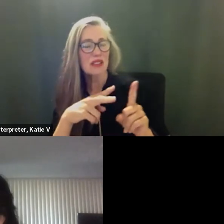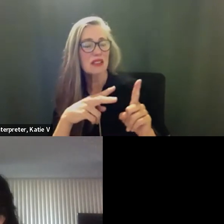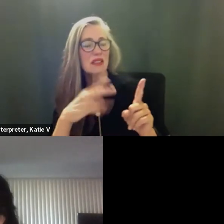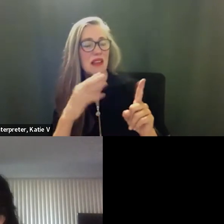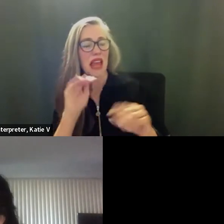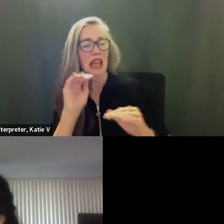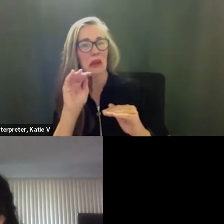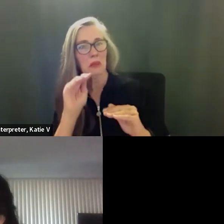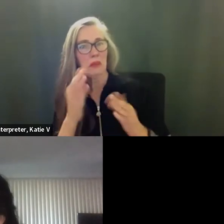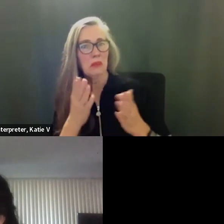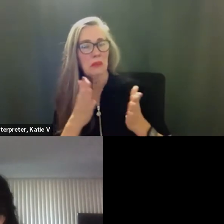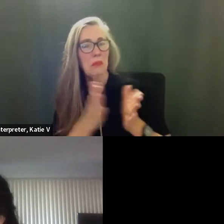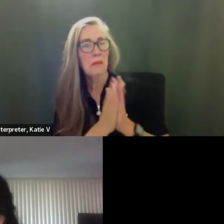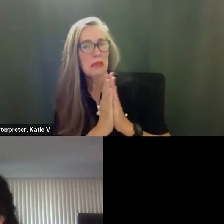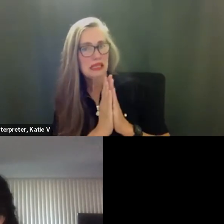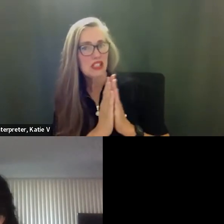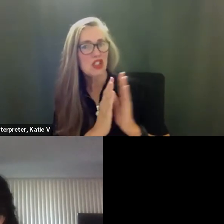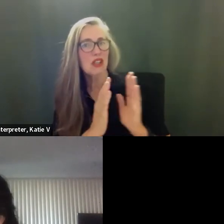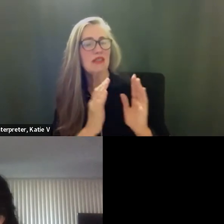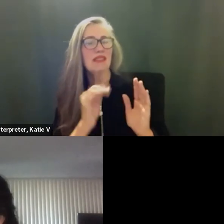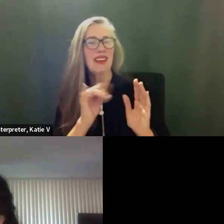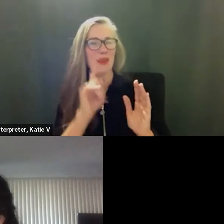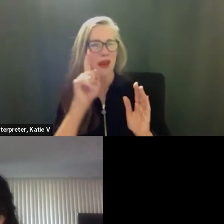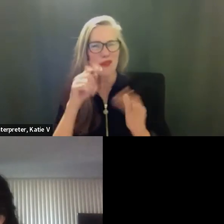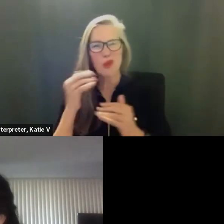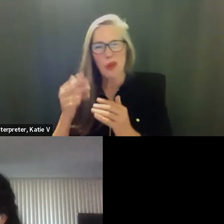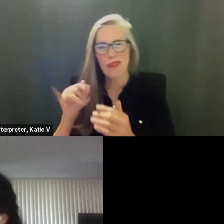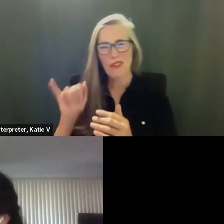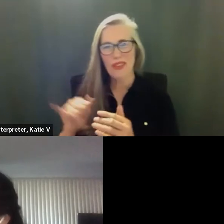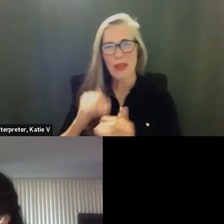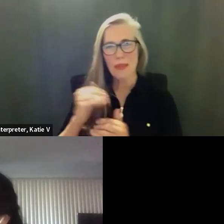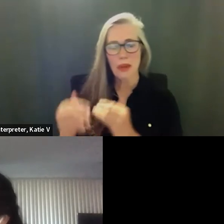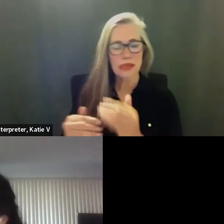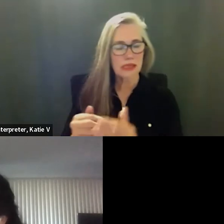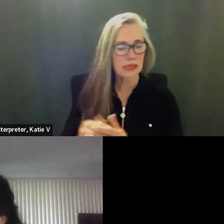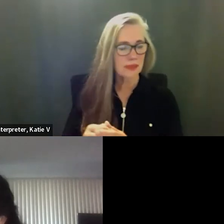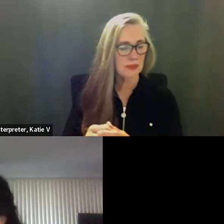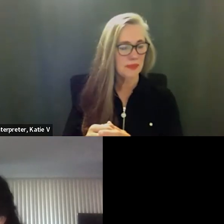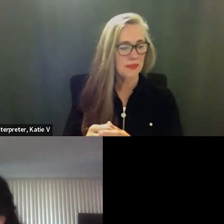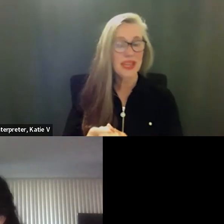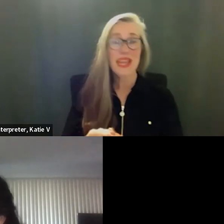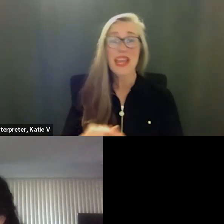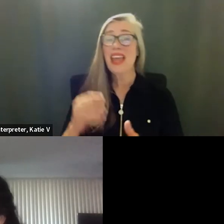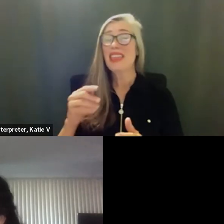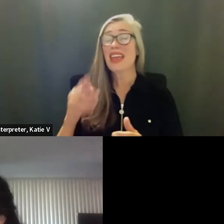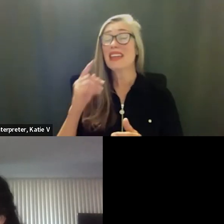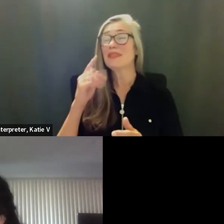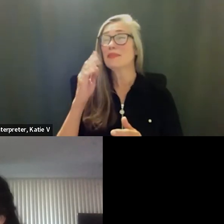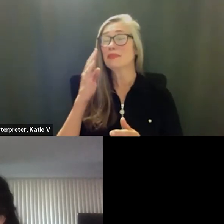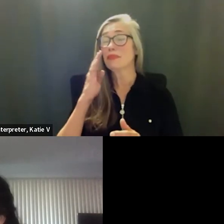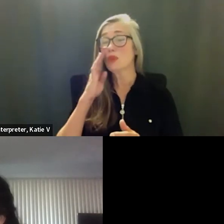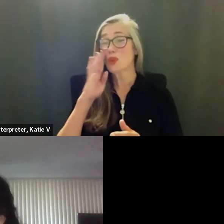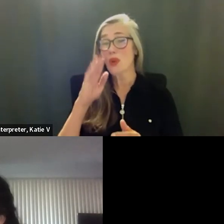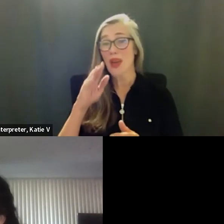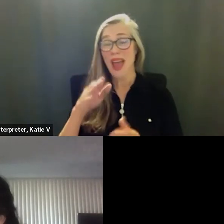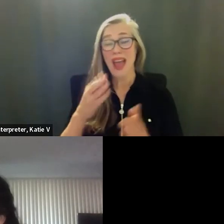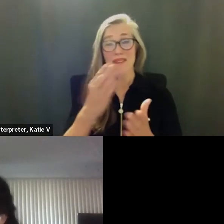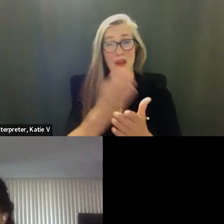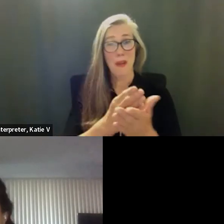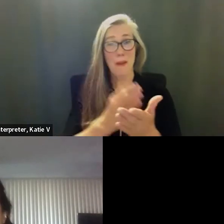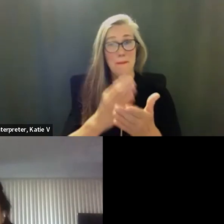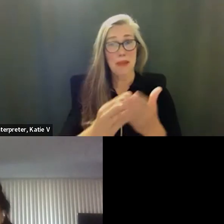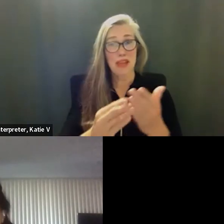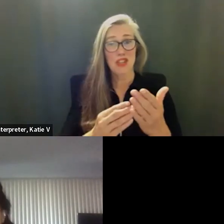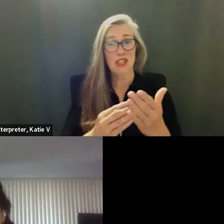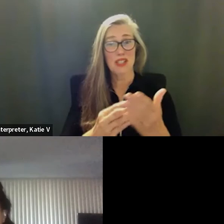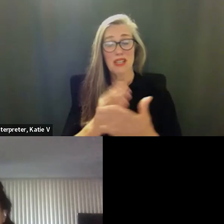the last thing is i put on the report i said there was a 10 to 30 thousand dollar a budget or